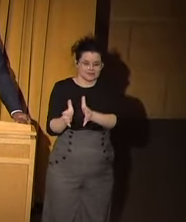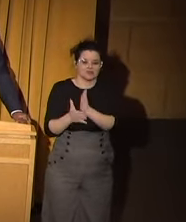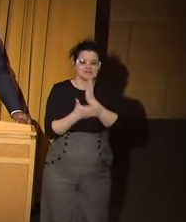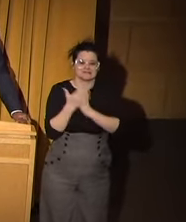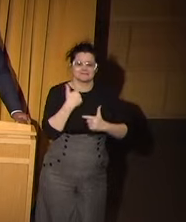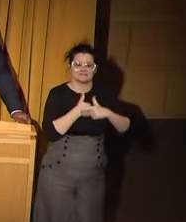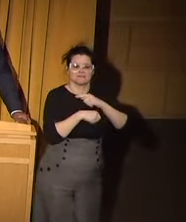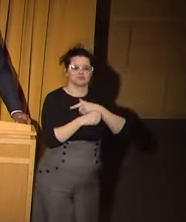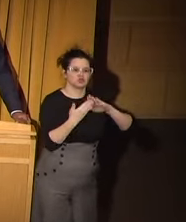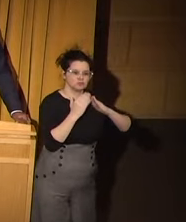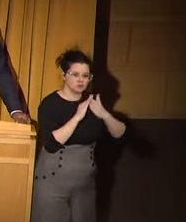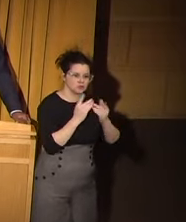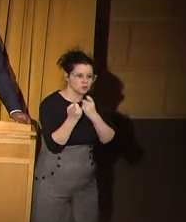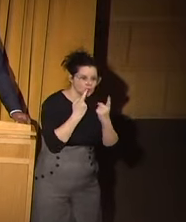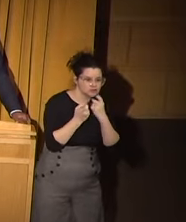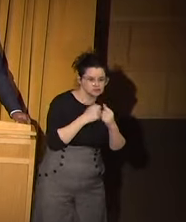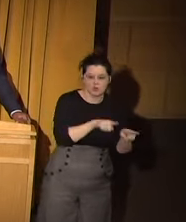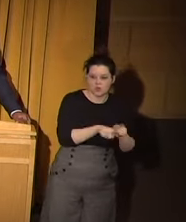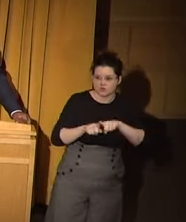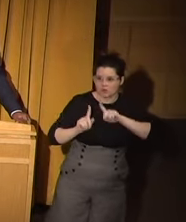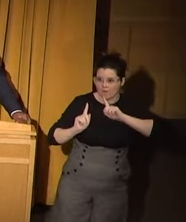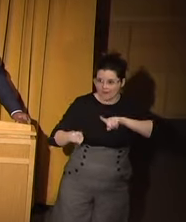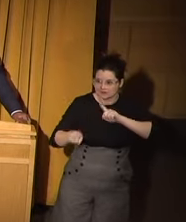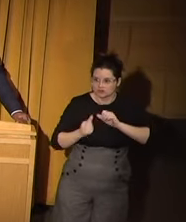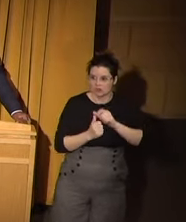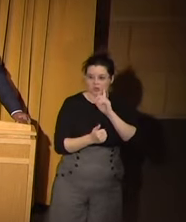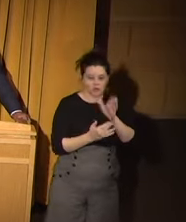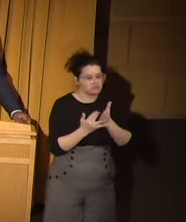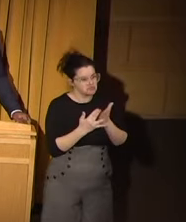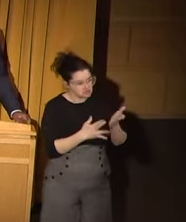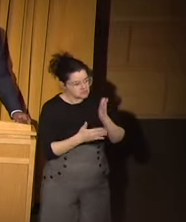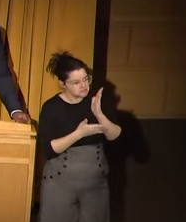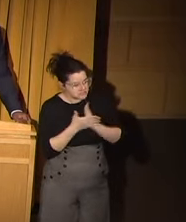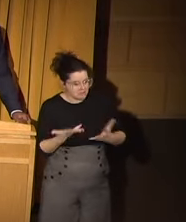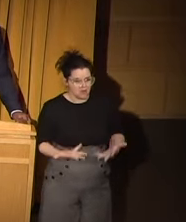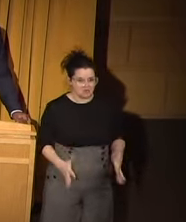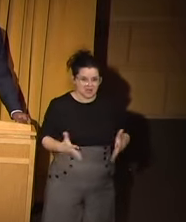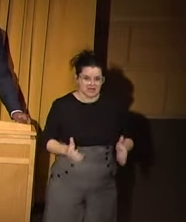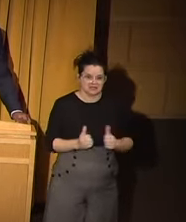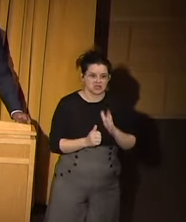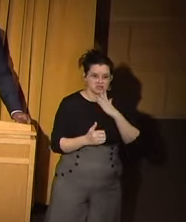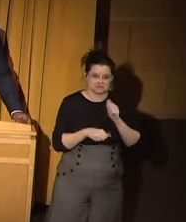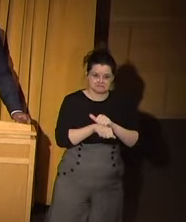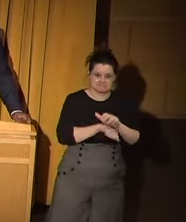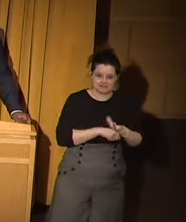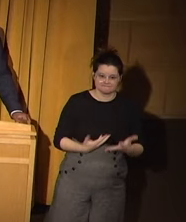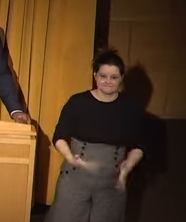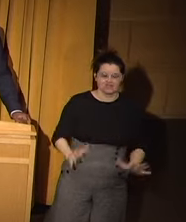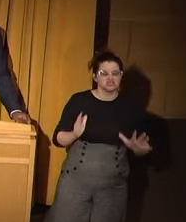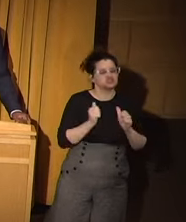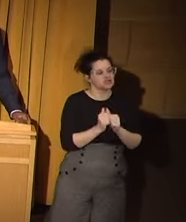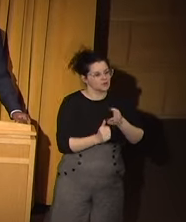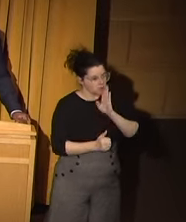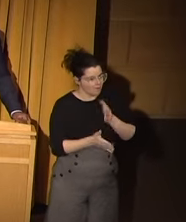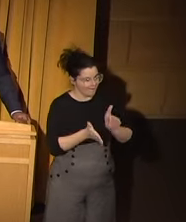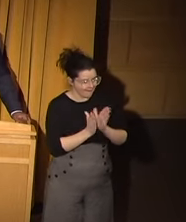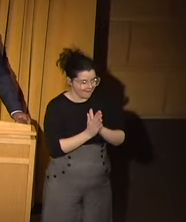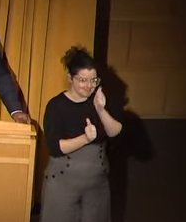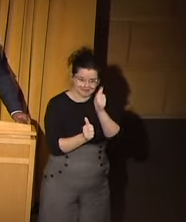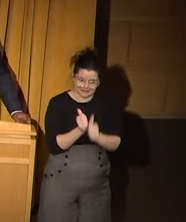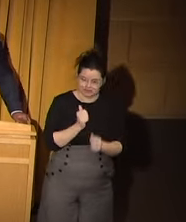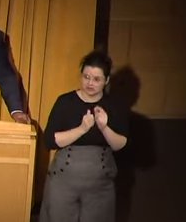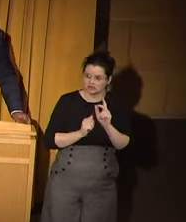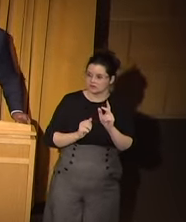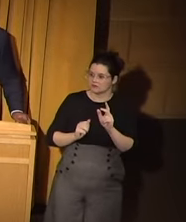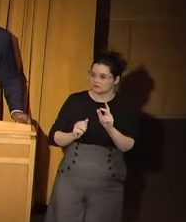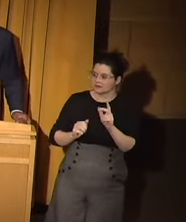time for community questions and answers. We have gone through some questions that you have submitted, and we will ask each of